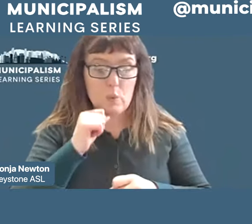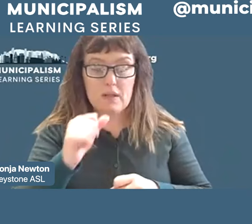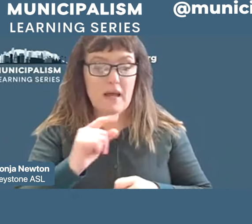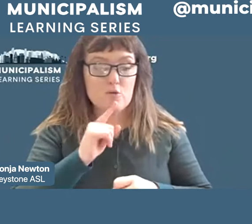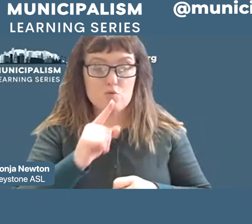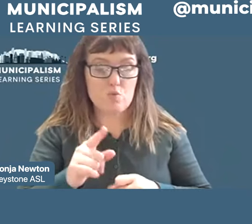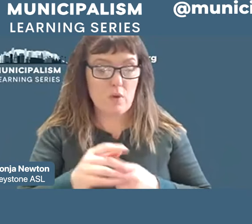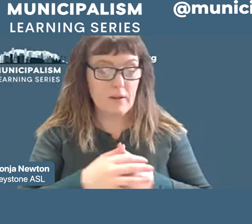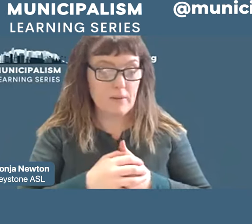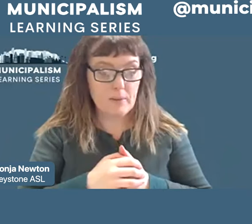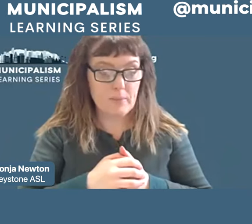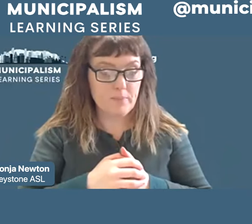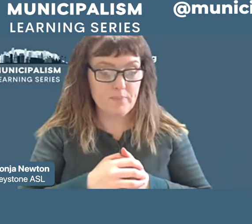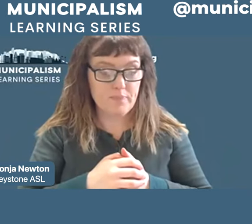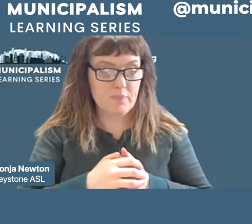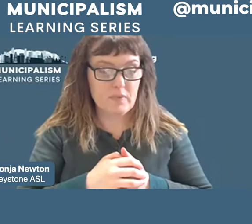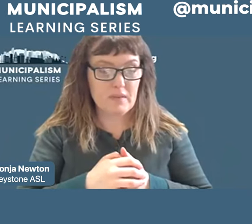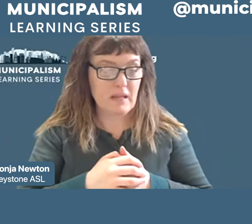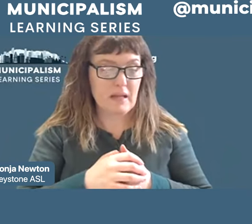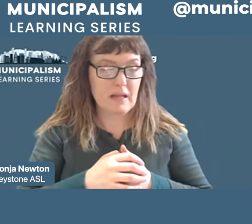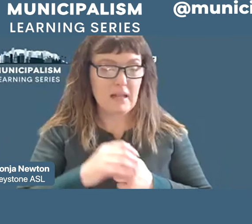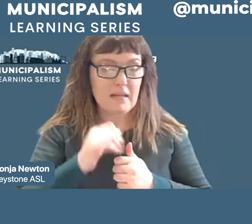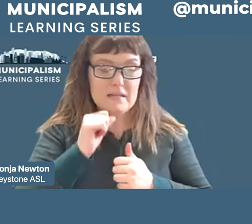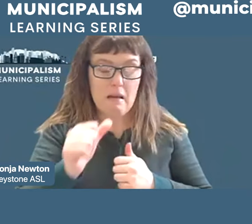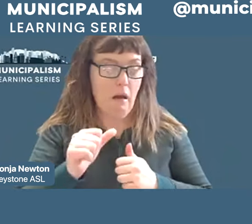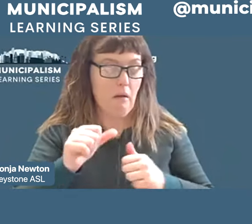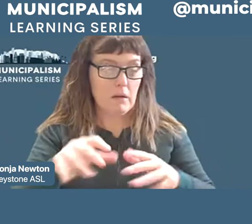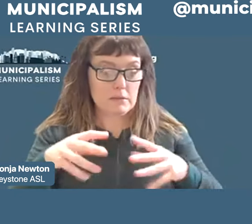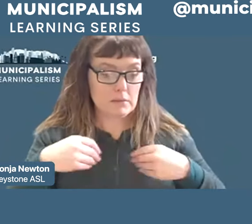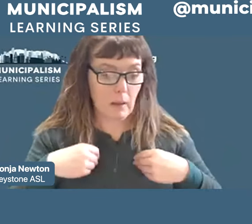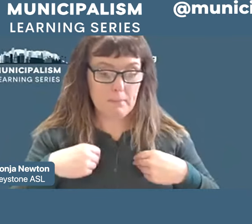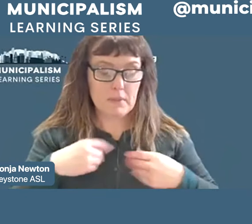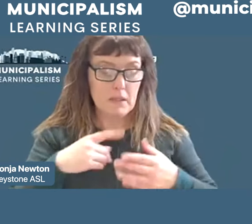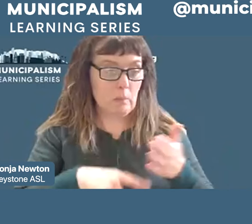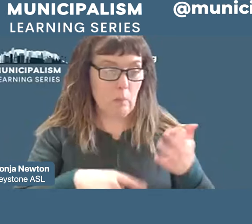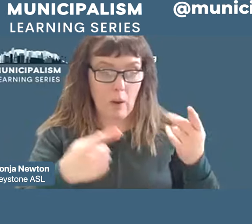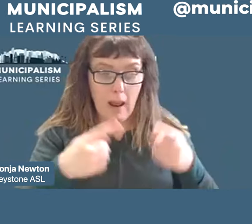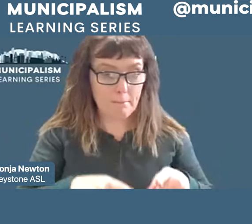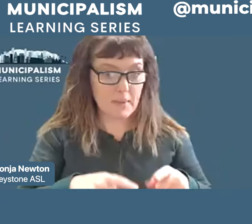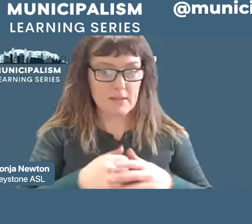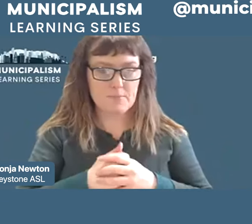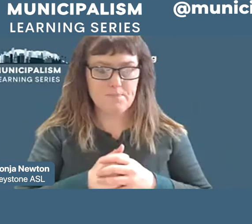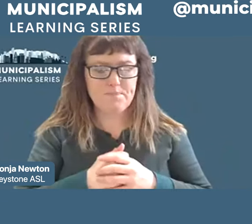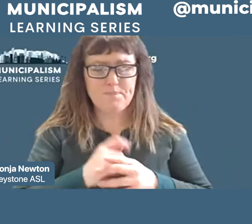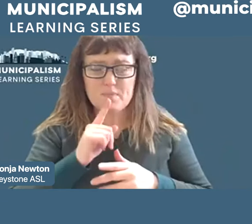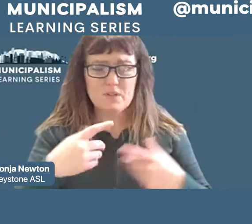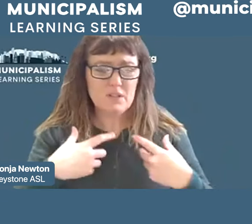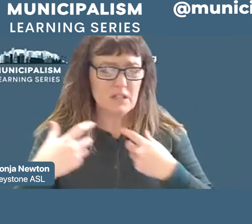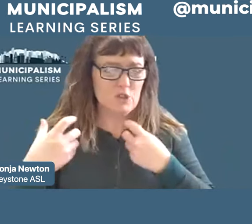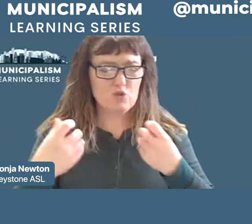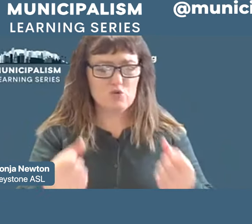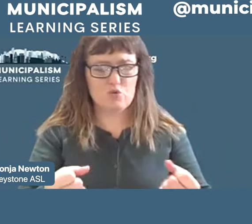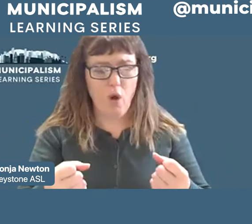livable and democratic, to build a robust public sector of municipal services, to win